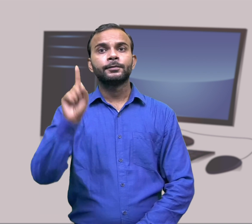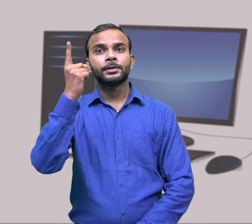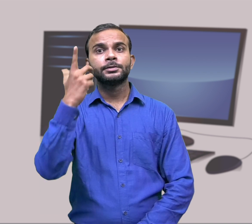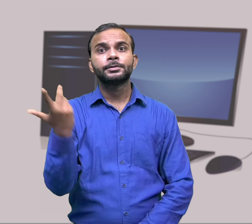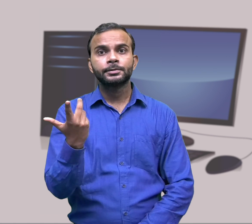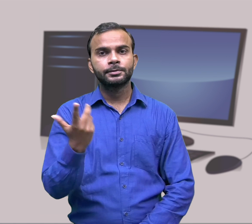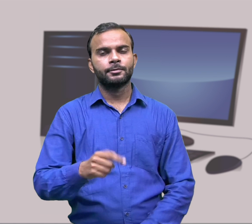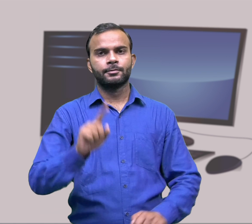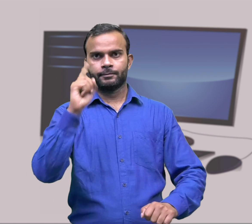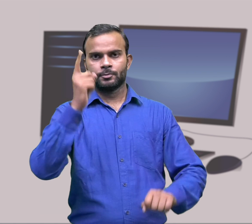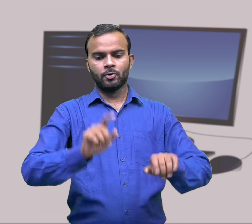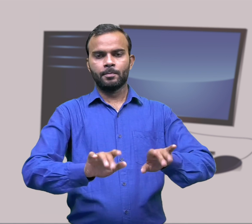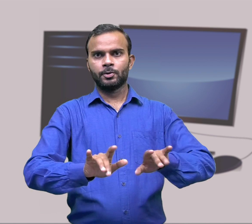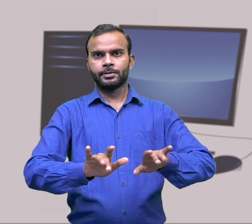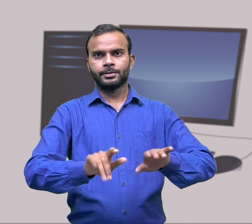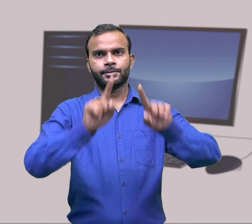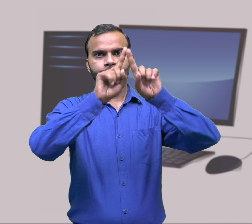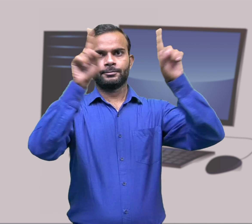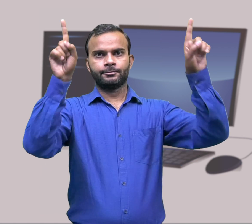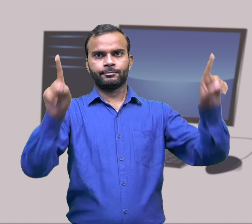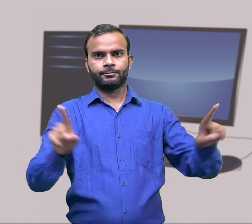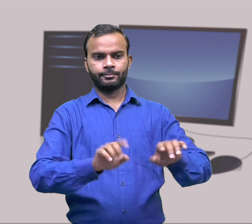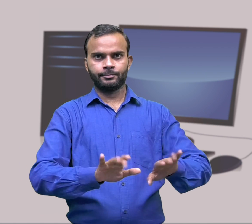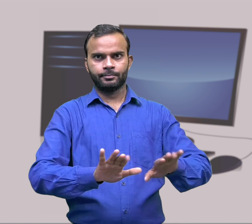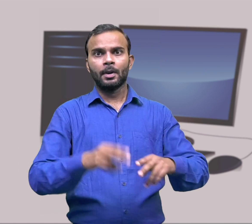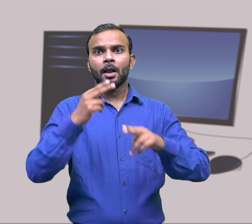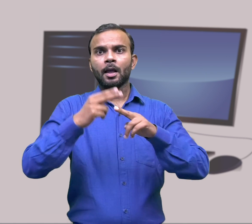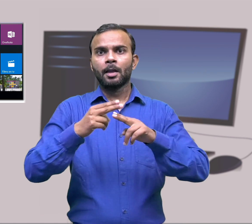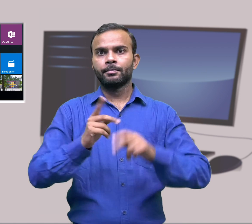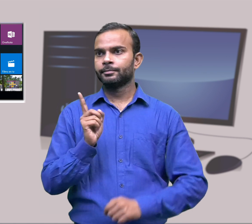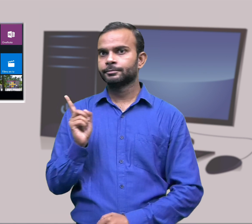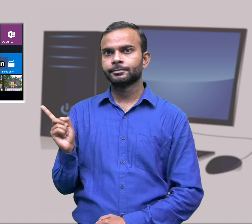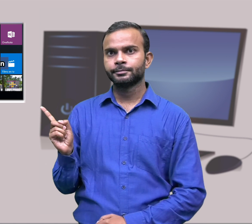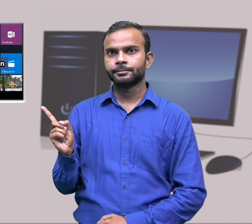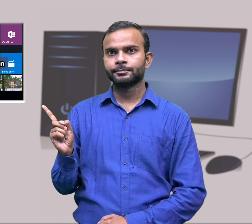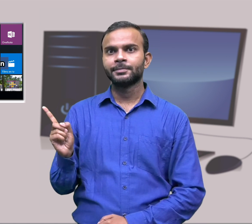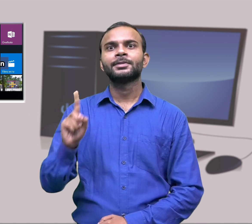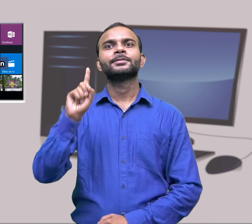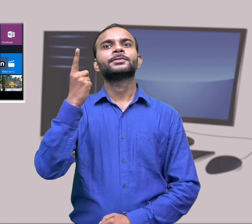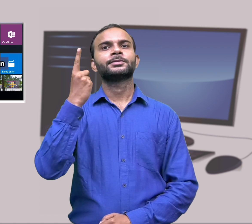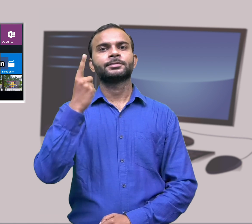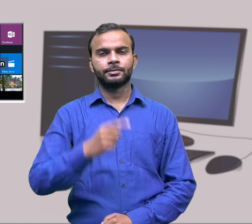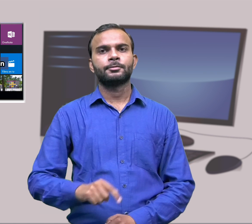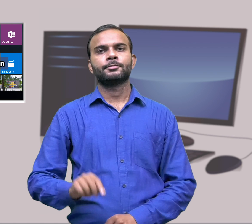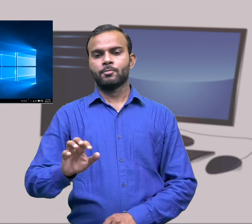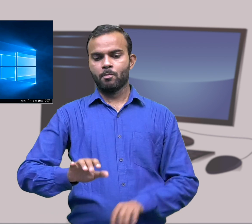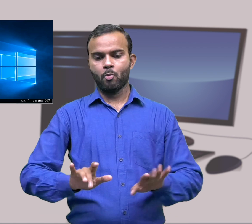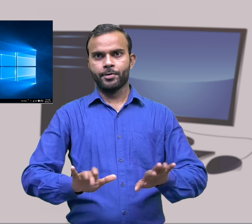Step 1. At the left end of the taskbar, there is a start button.